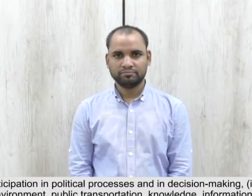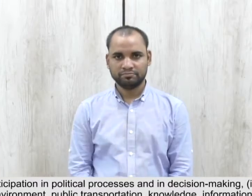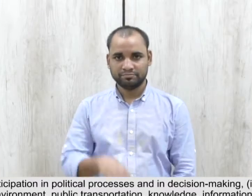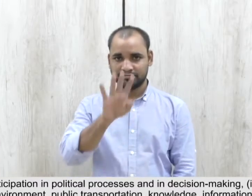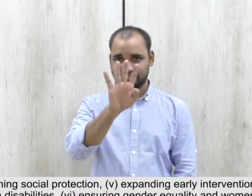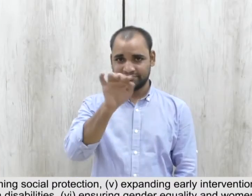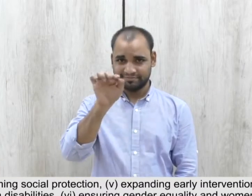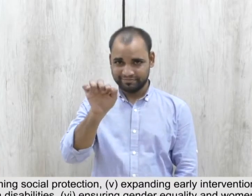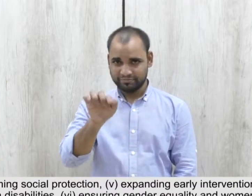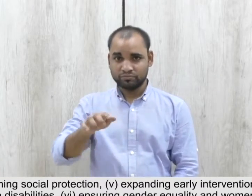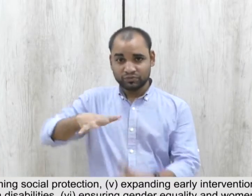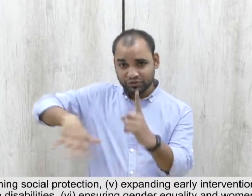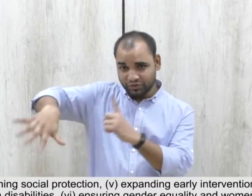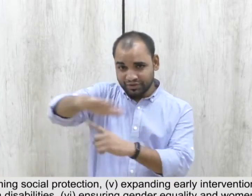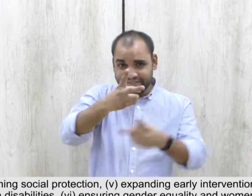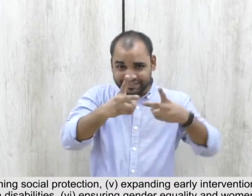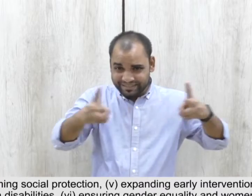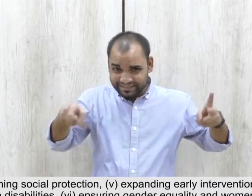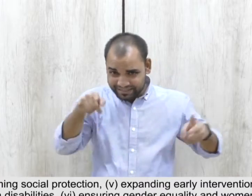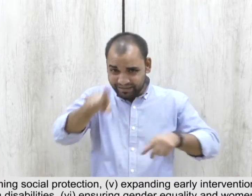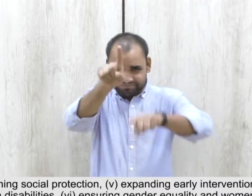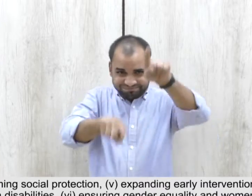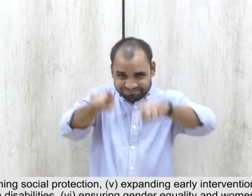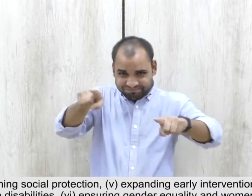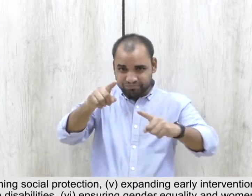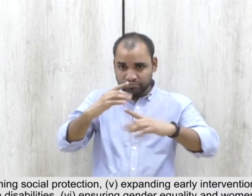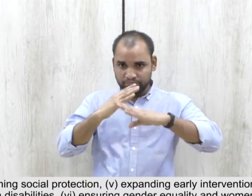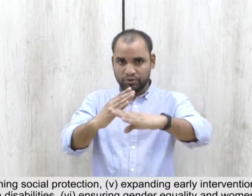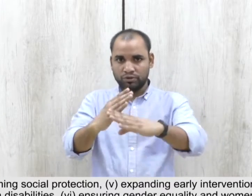Four, strengthening social protection